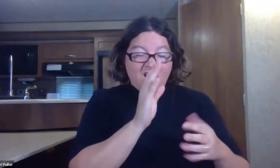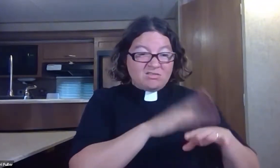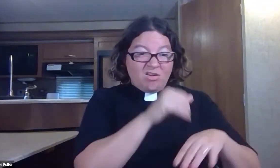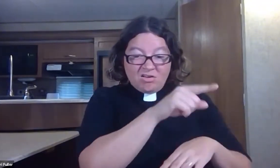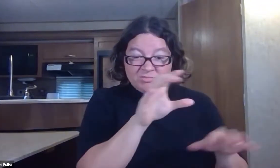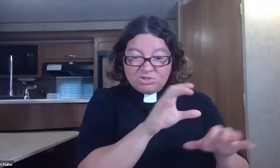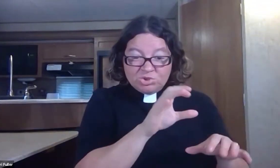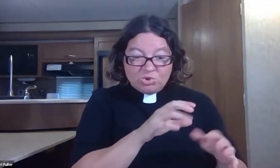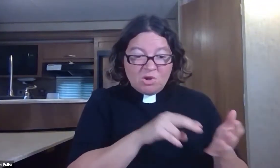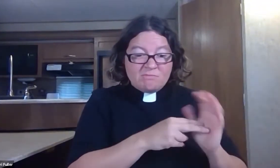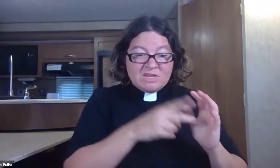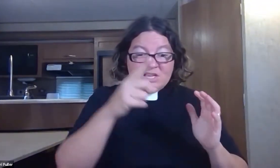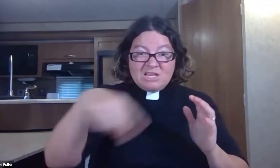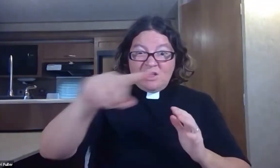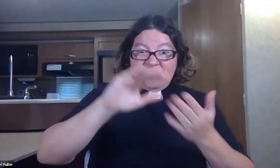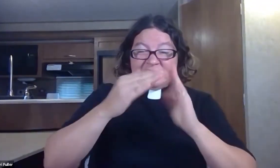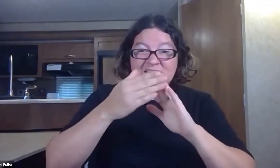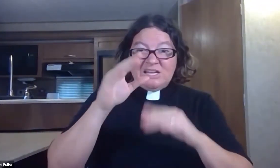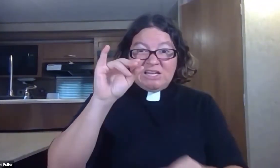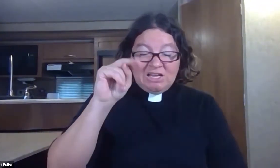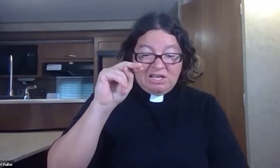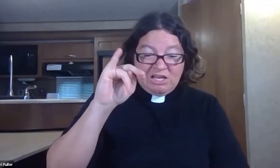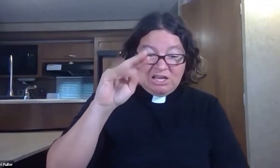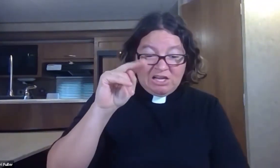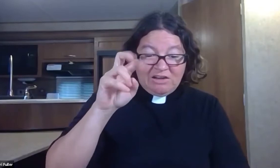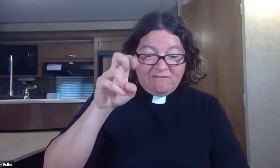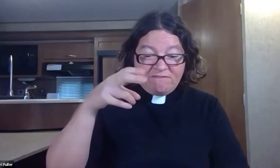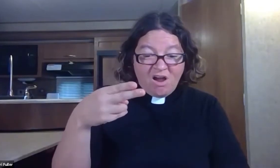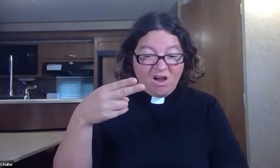imagine if Jonah hadn't gone and done what God had called him to do